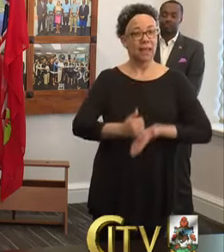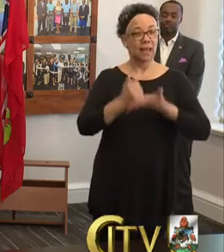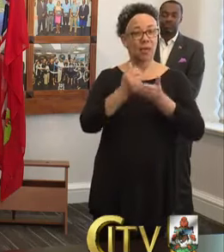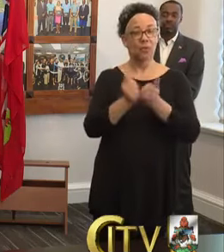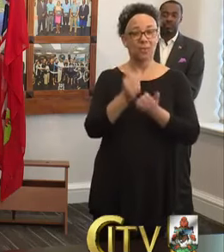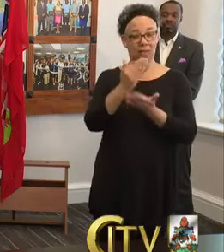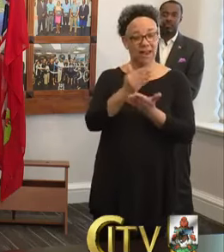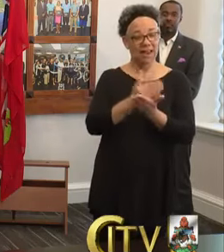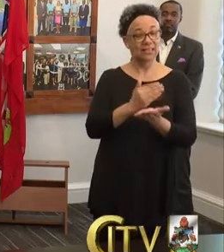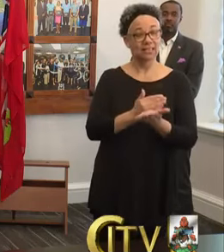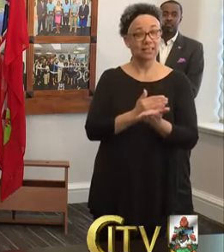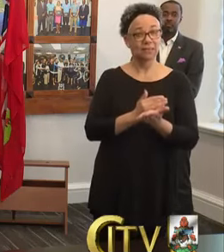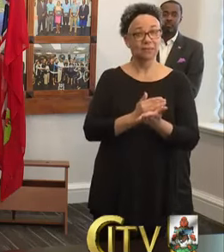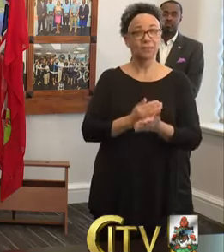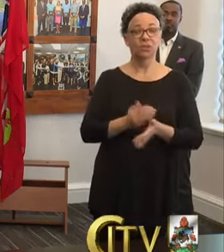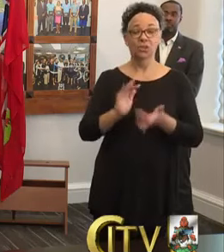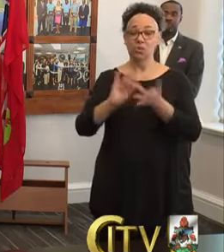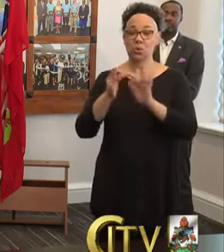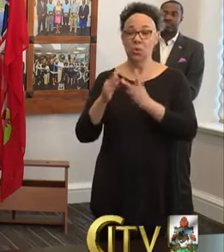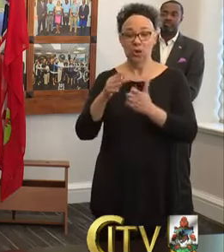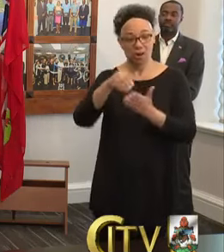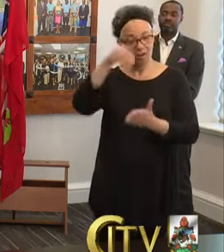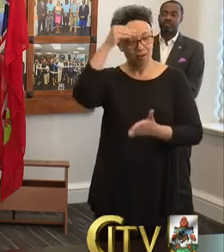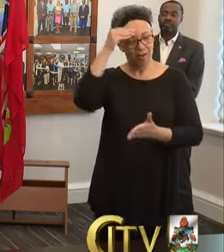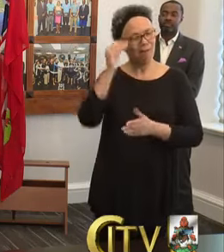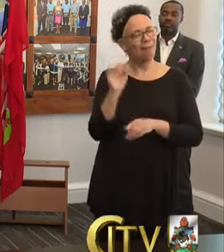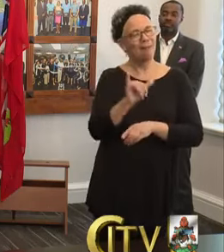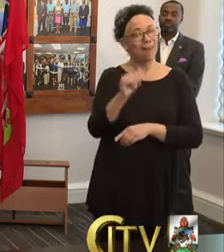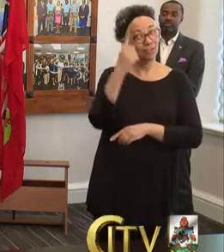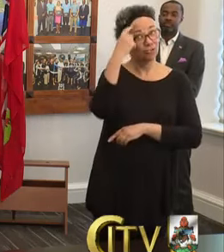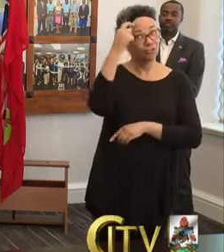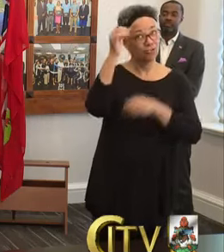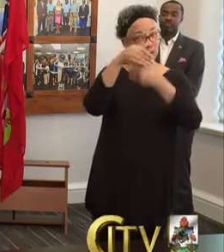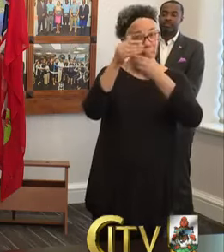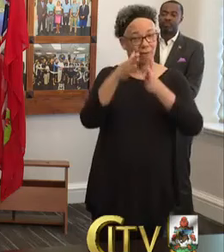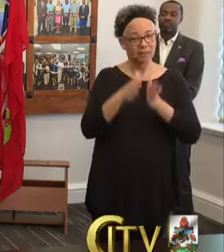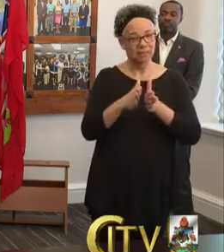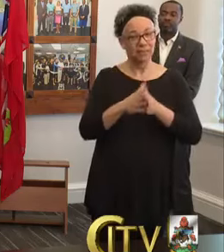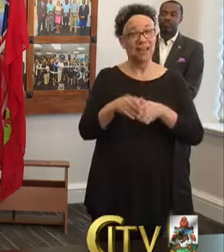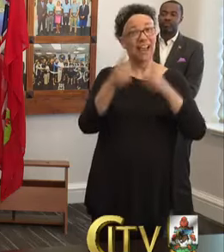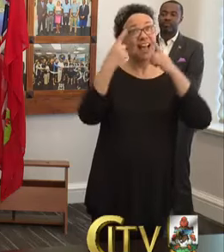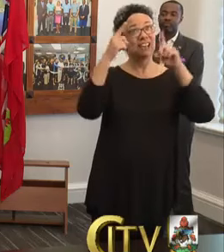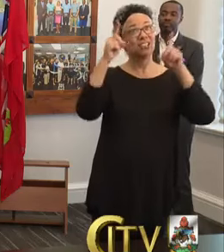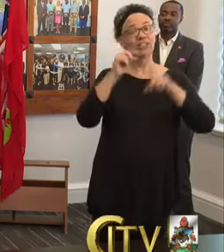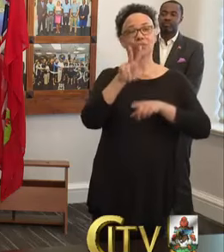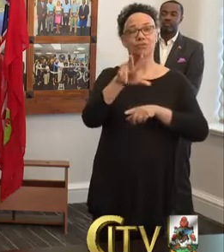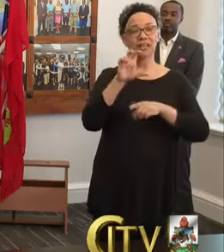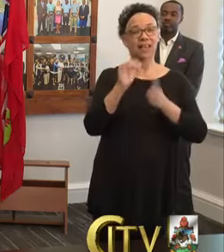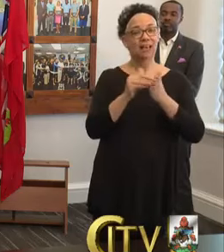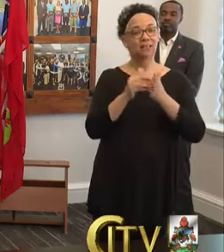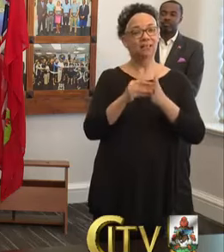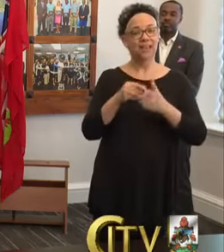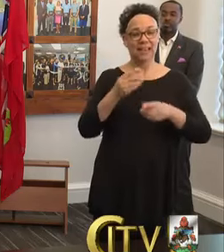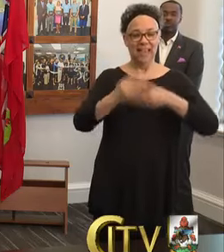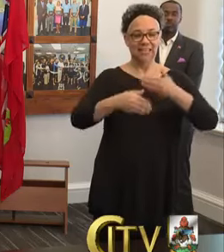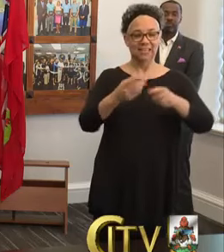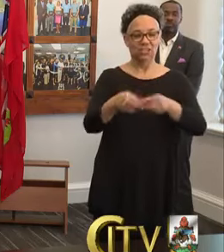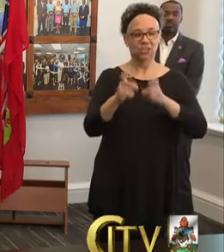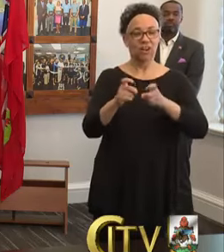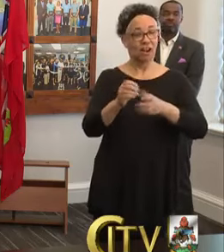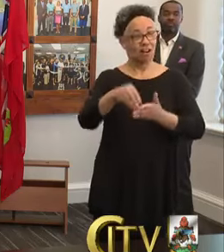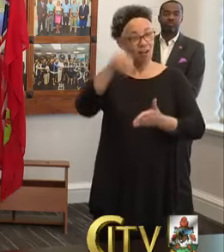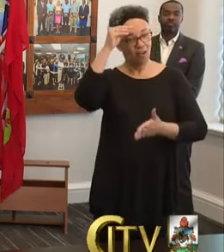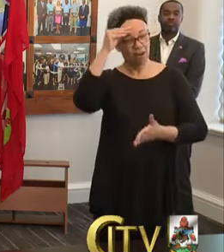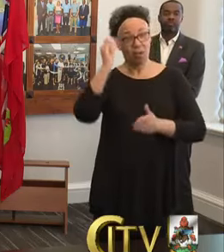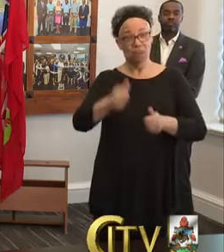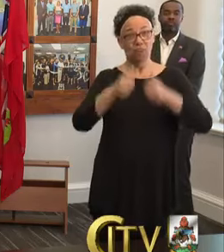Using online learning applications such as dream box, achieve 3000, accelerated learning, etc. Posting activities